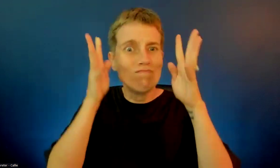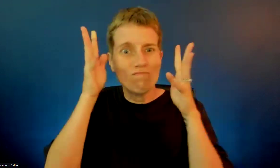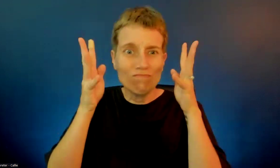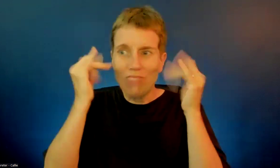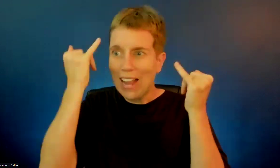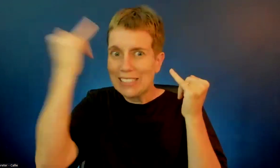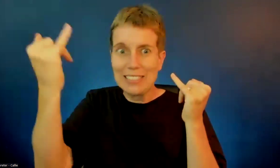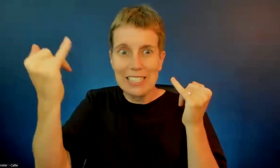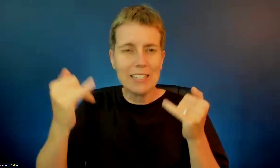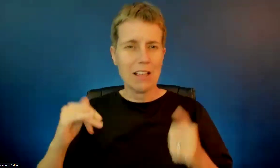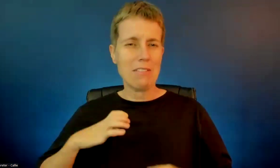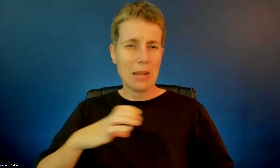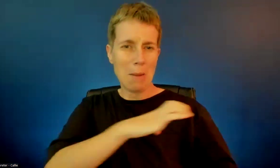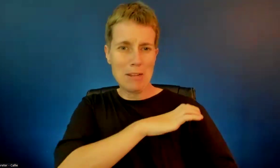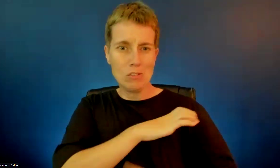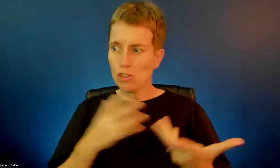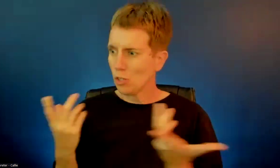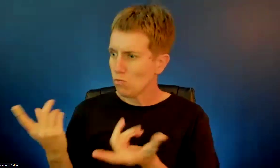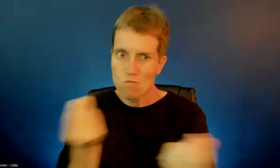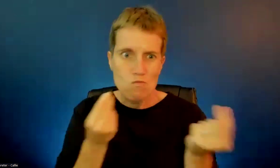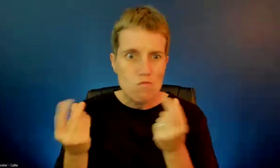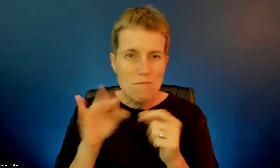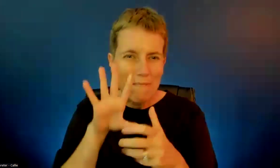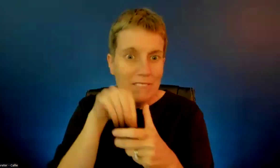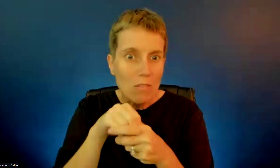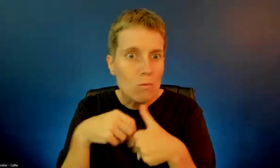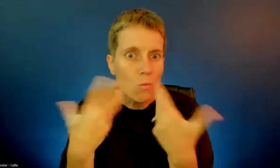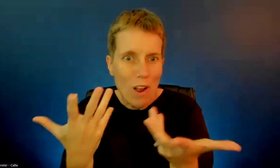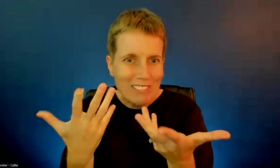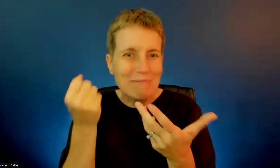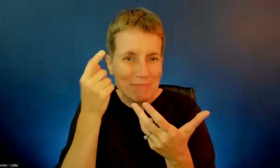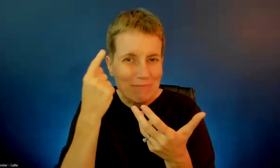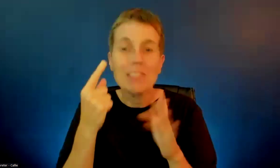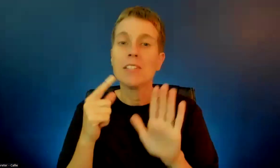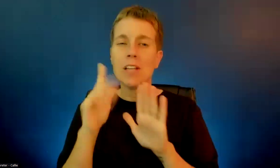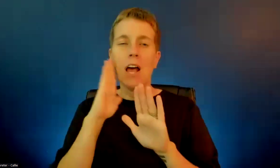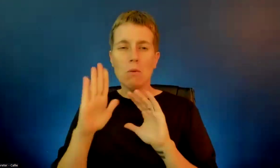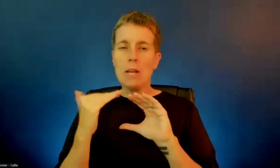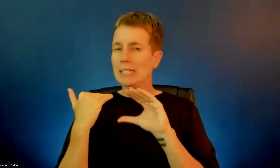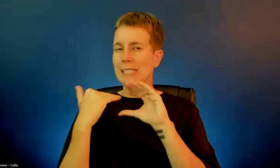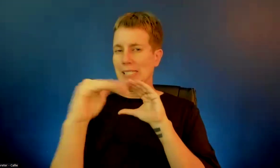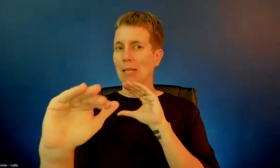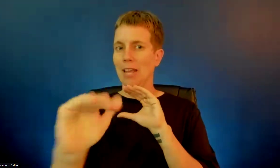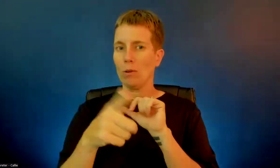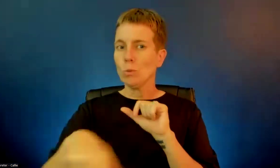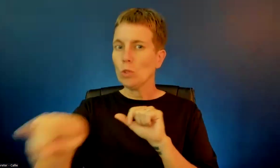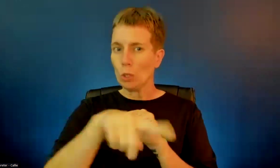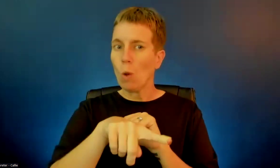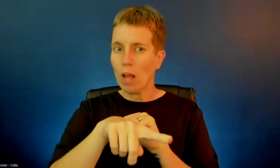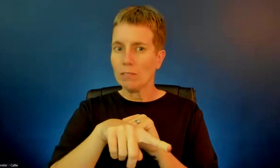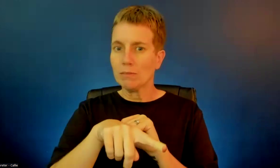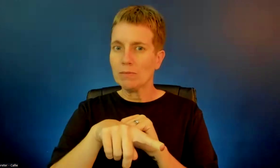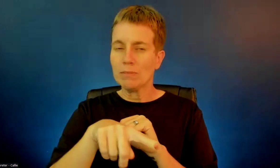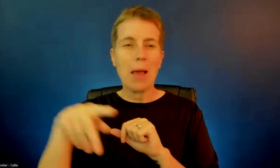So for everybody not in the room, I will send out a fresh copy, a fresh